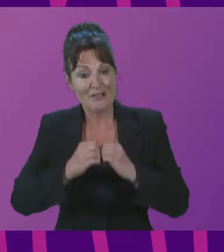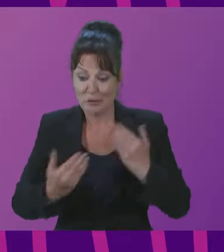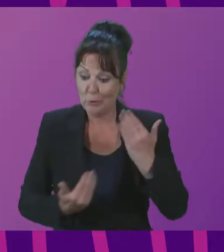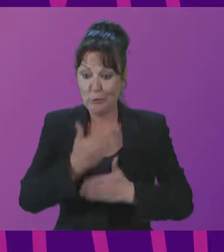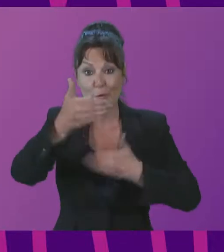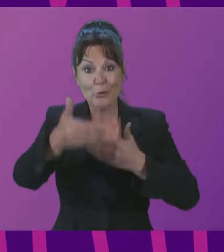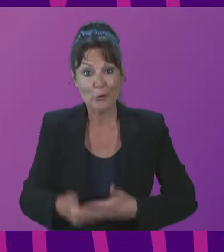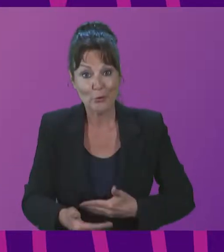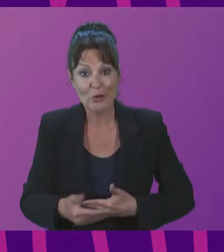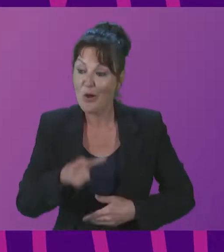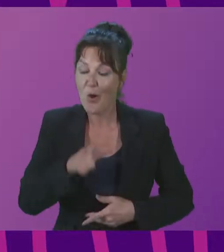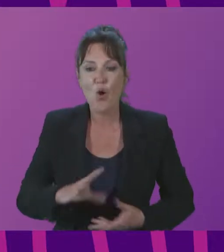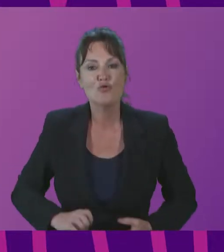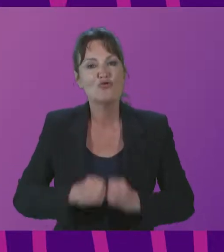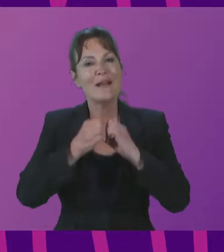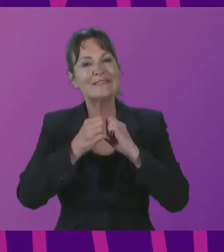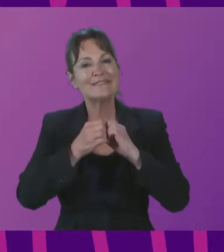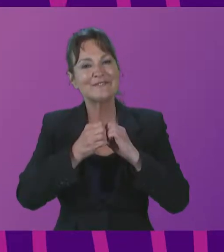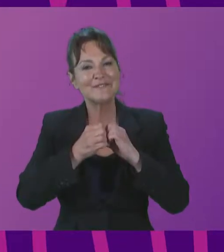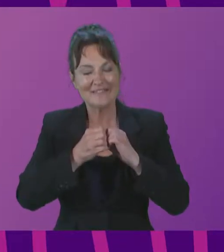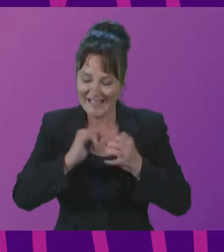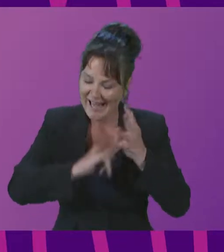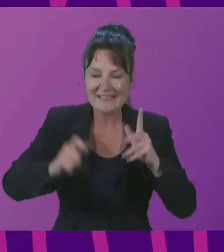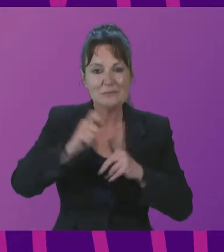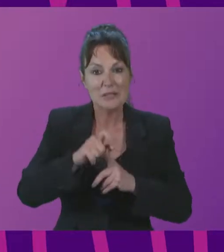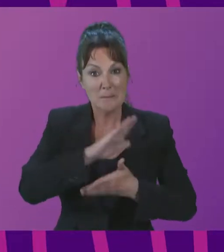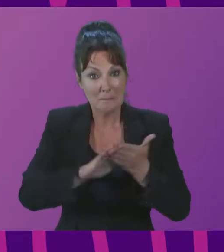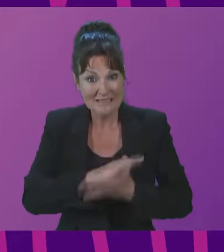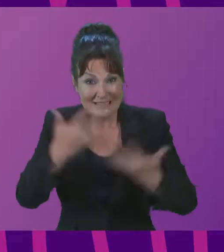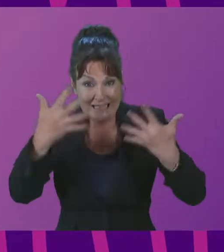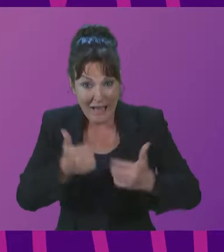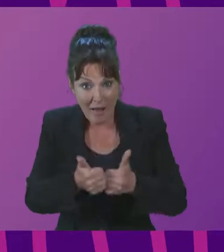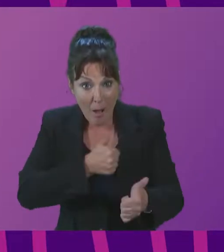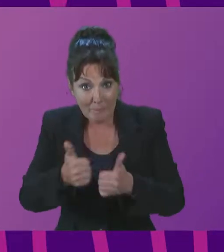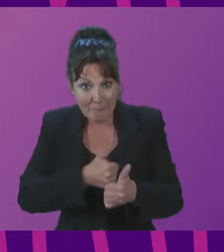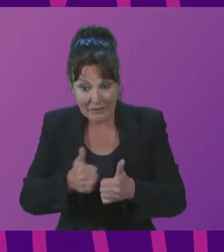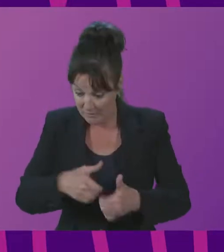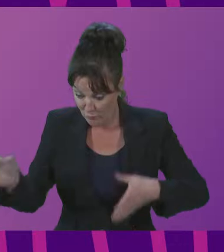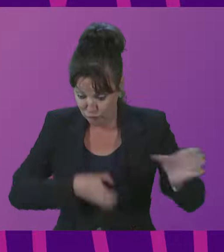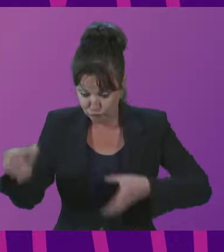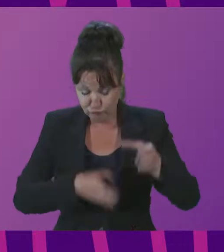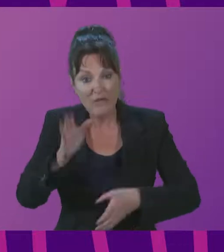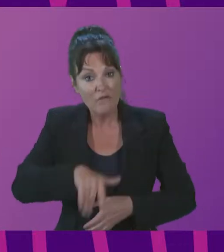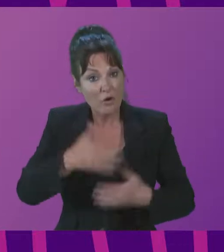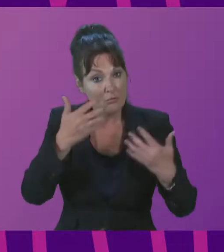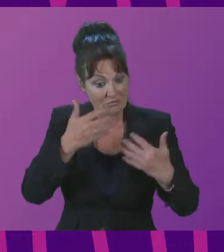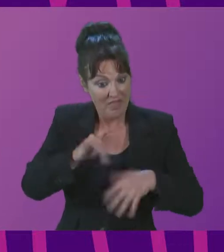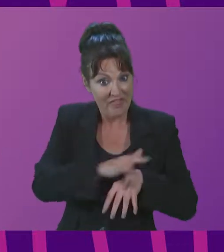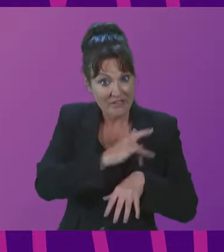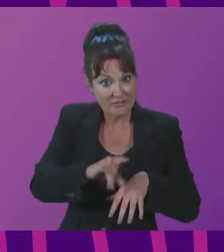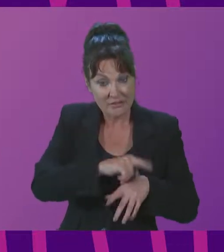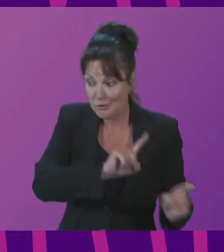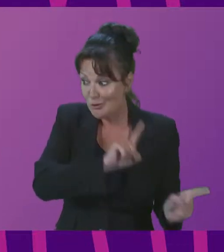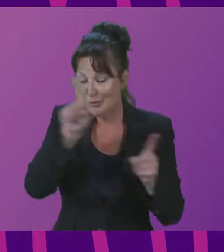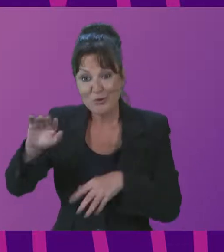Creative SP and brought a delegation of 10 companies from the São Paulo theater sector to Fringe